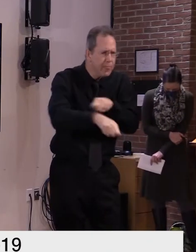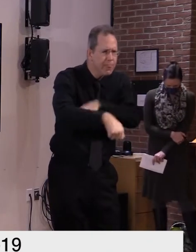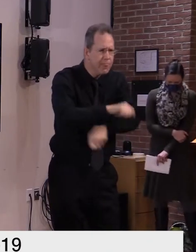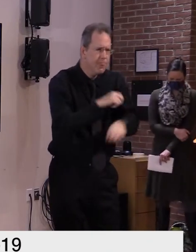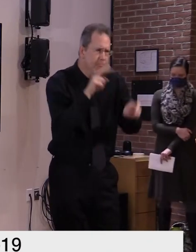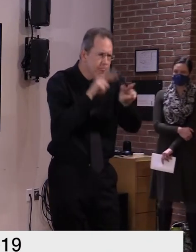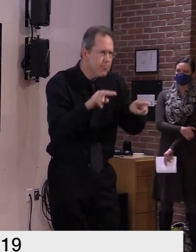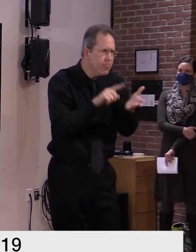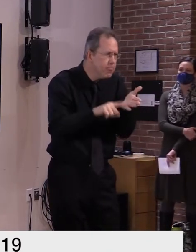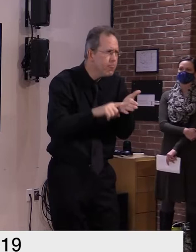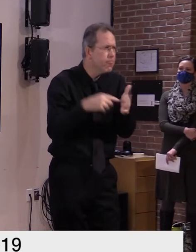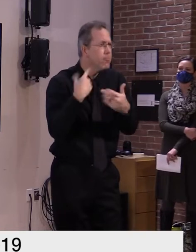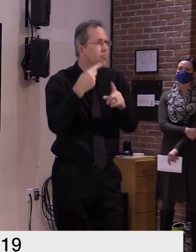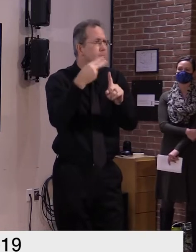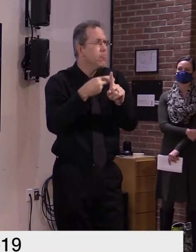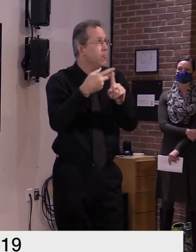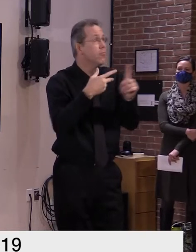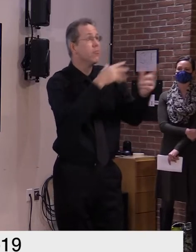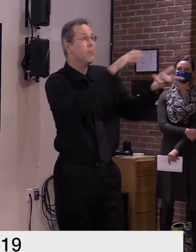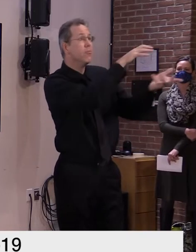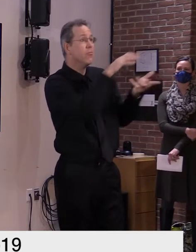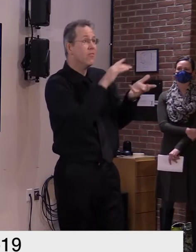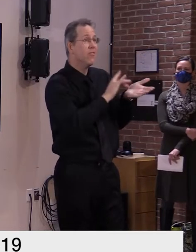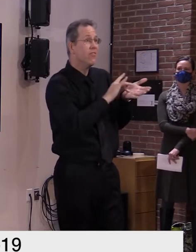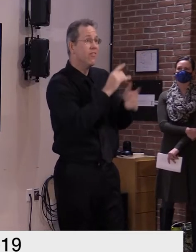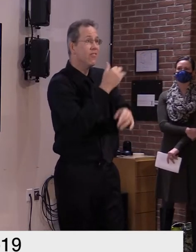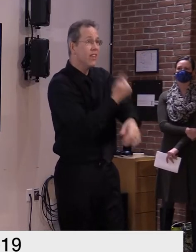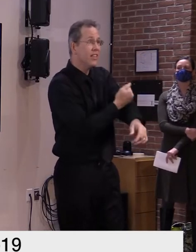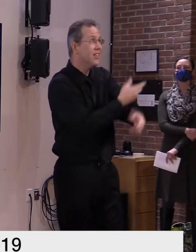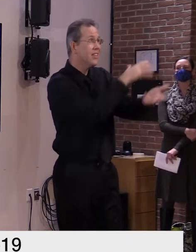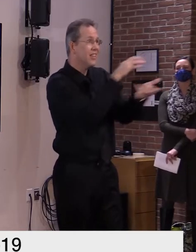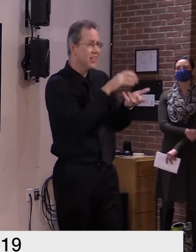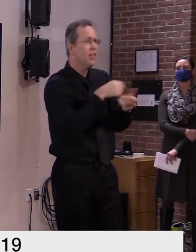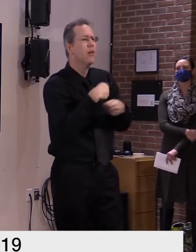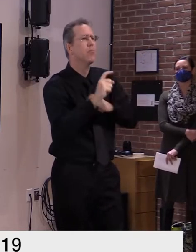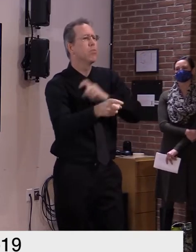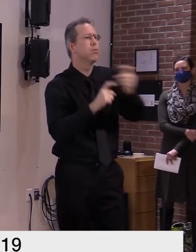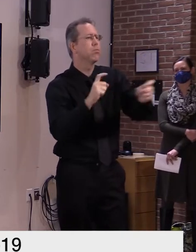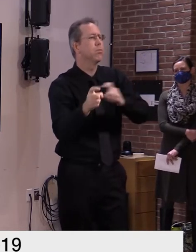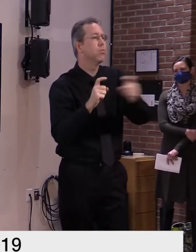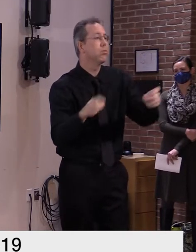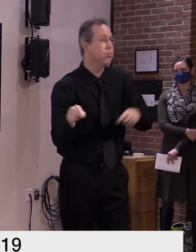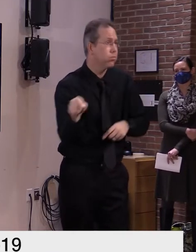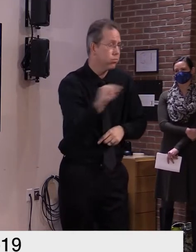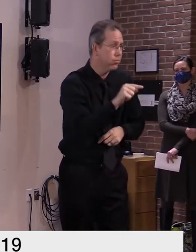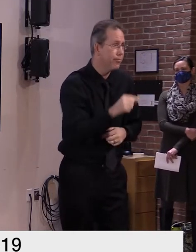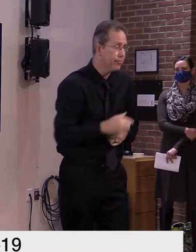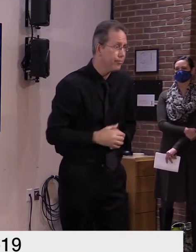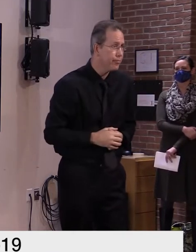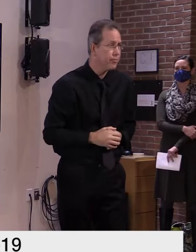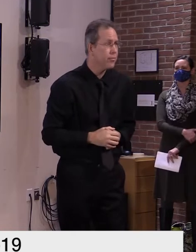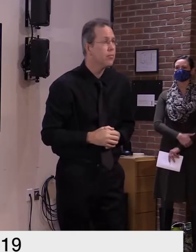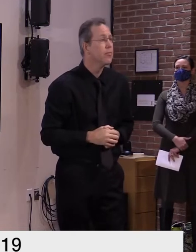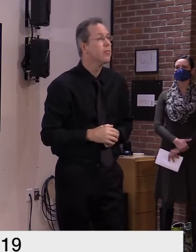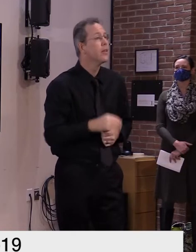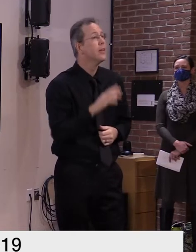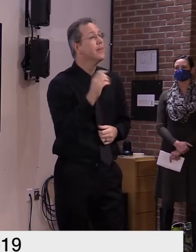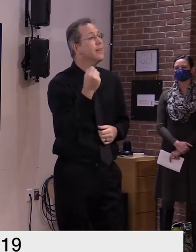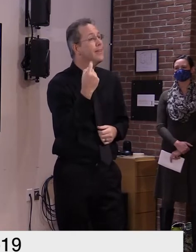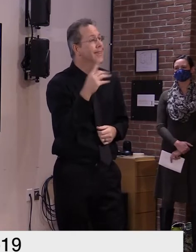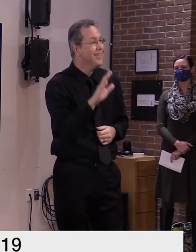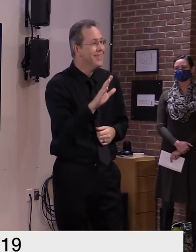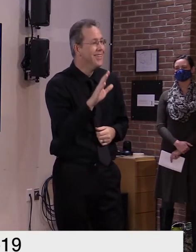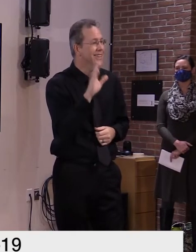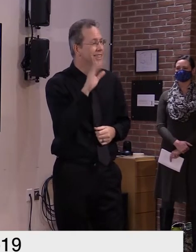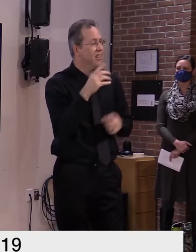distribution of the vaccine to be sure this has and will be complicated but we're ready